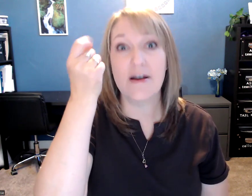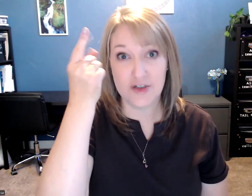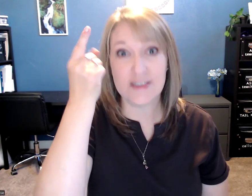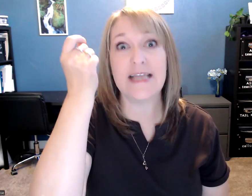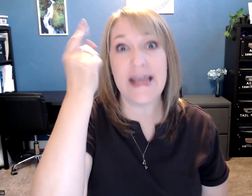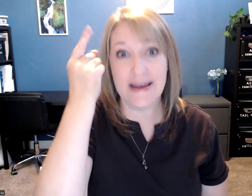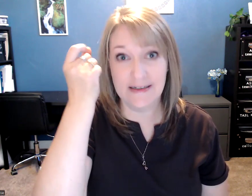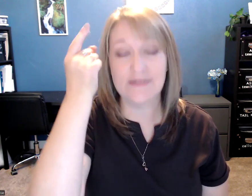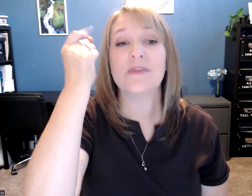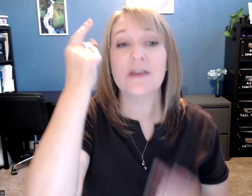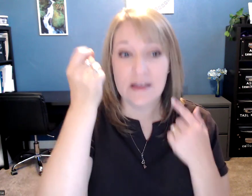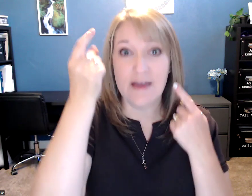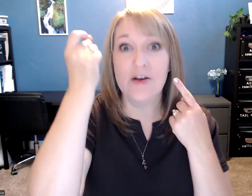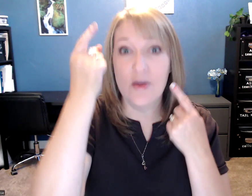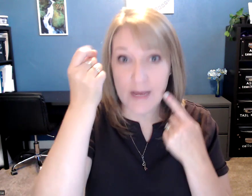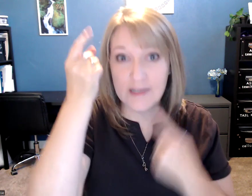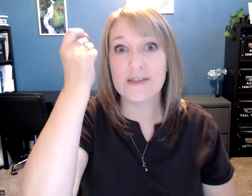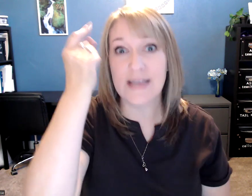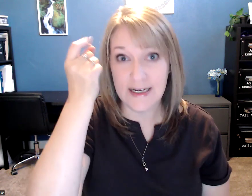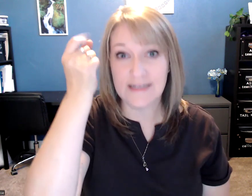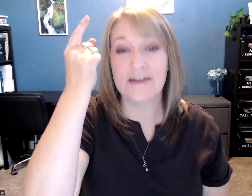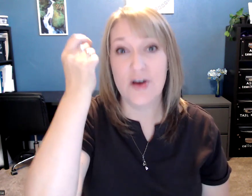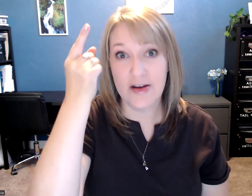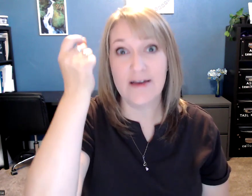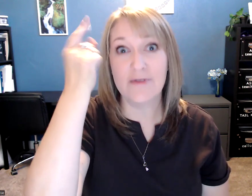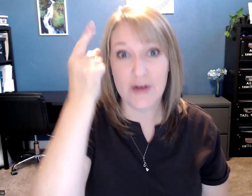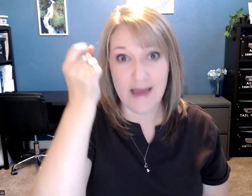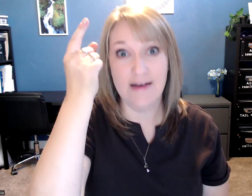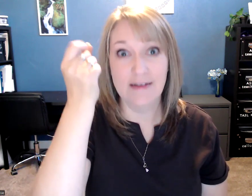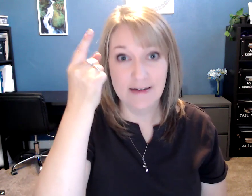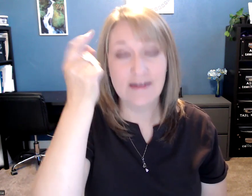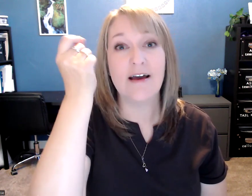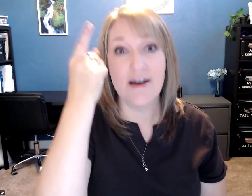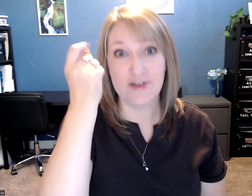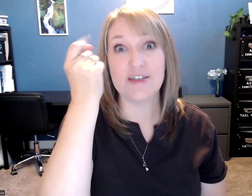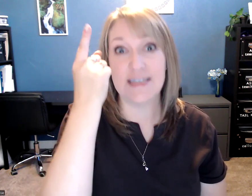understand. That non-manual sign is a nodding of your head. Understand.